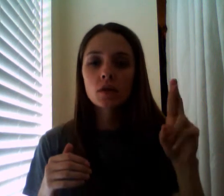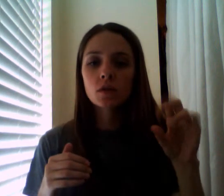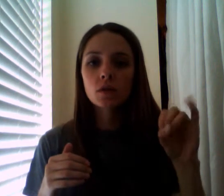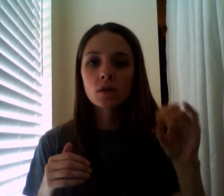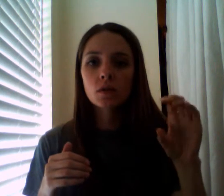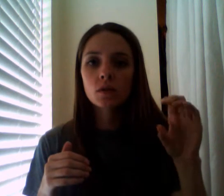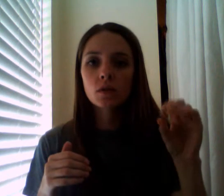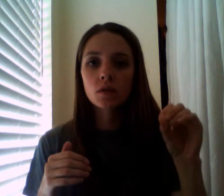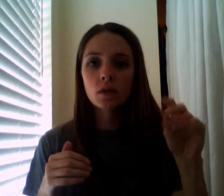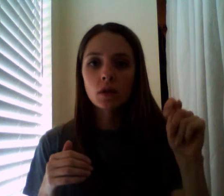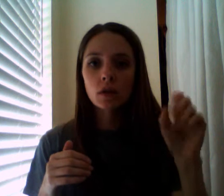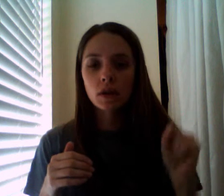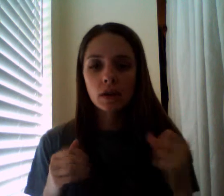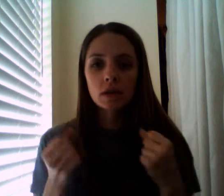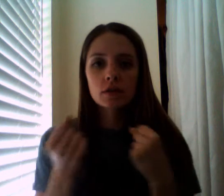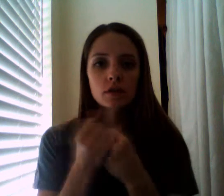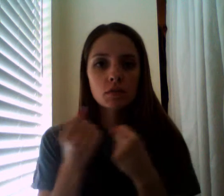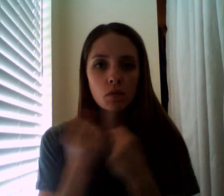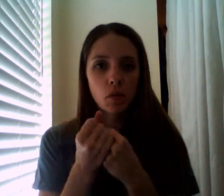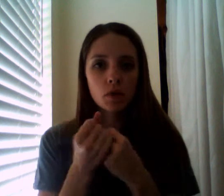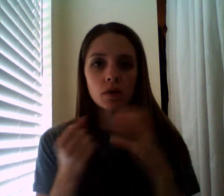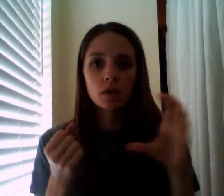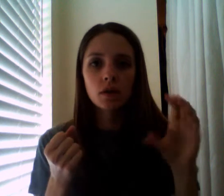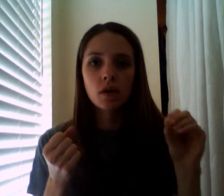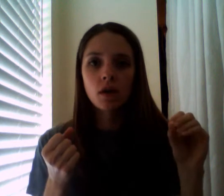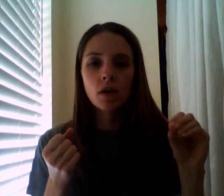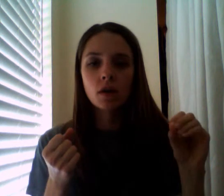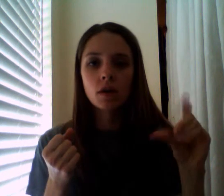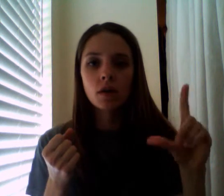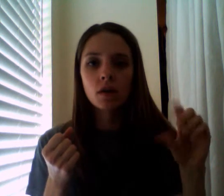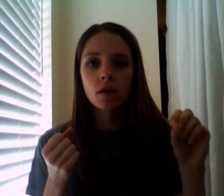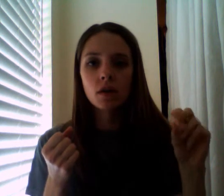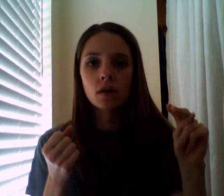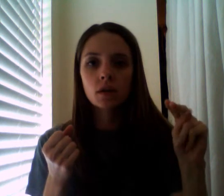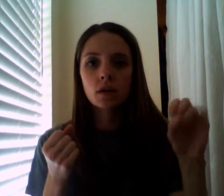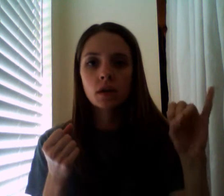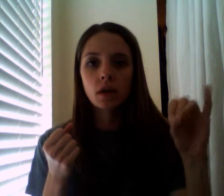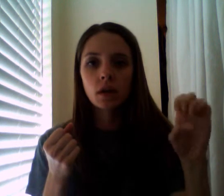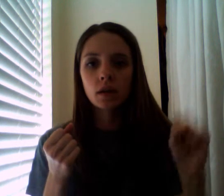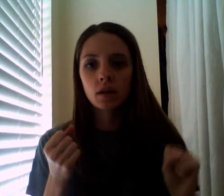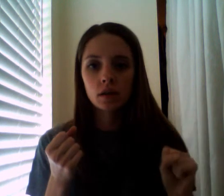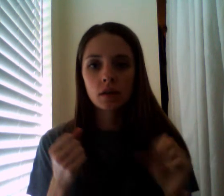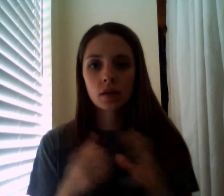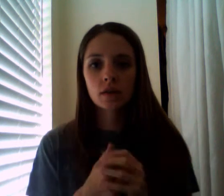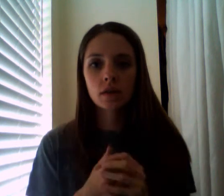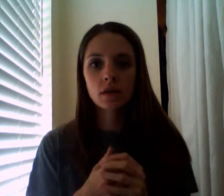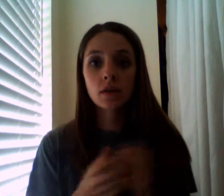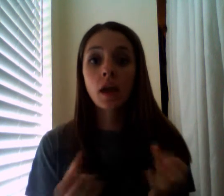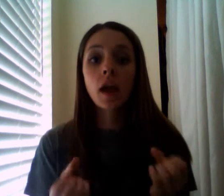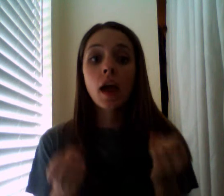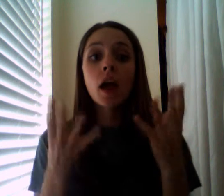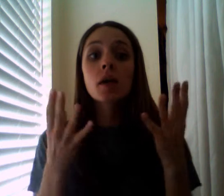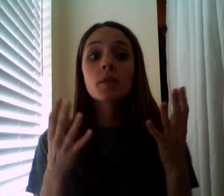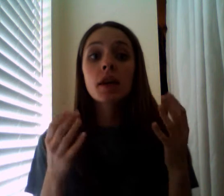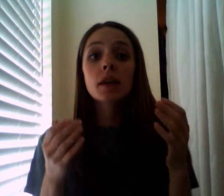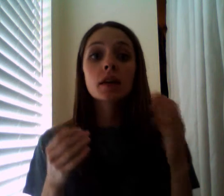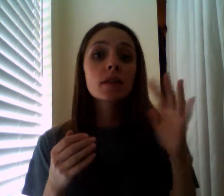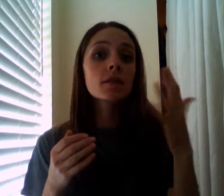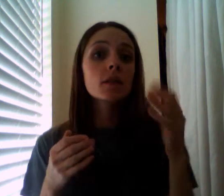colonies how many fists do we have left let's see three-fifths good and out of those three